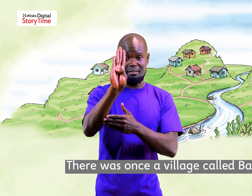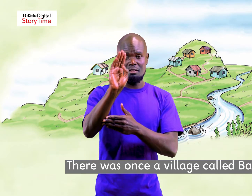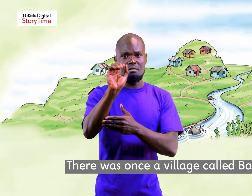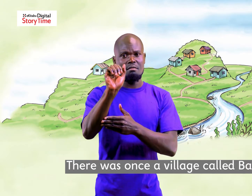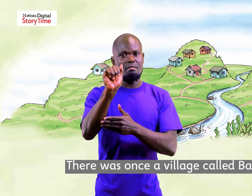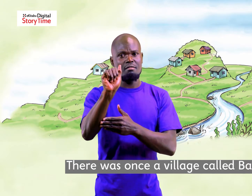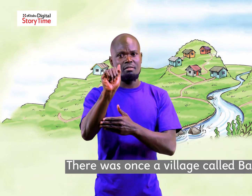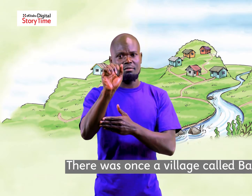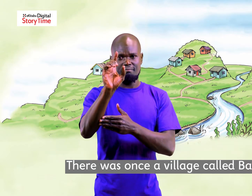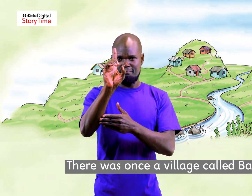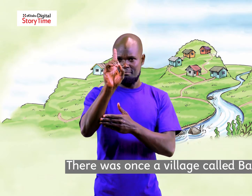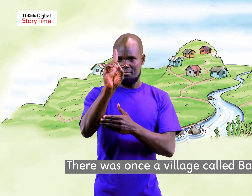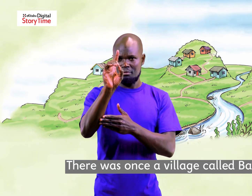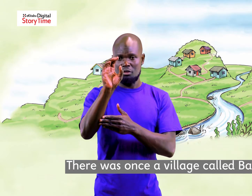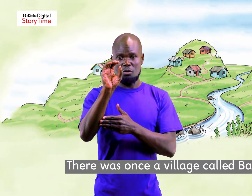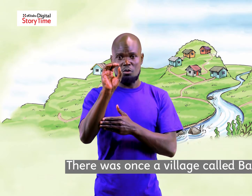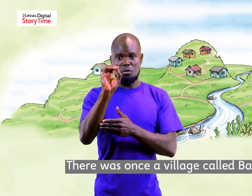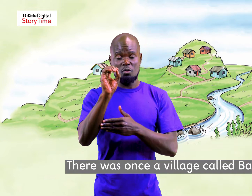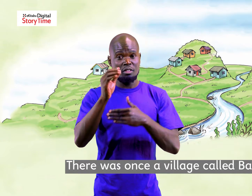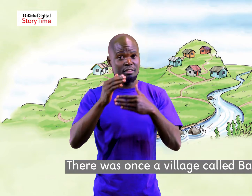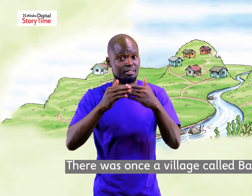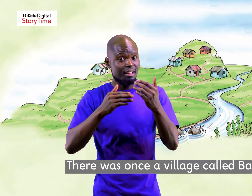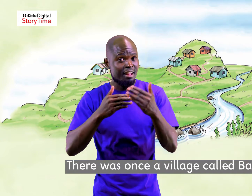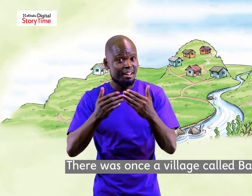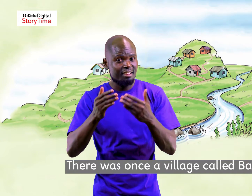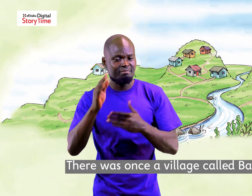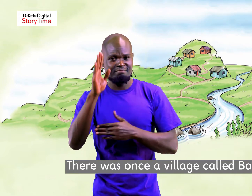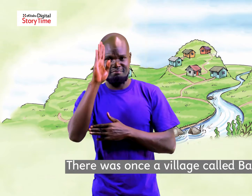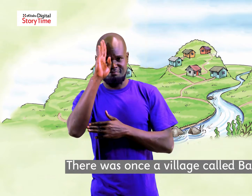there was once a village called badu